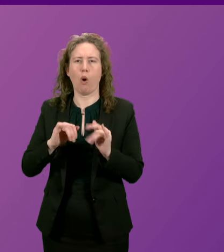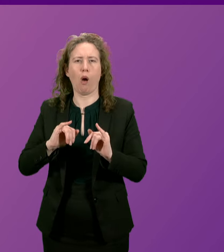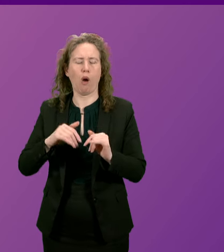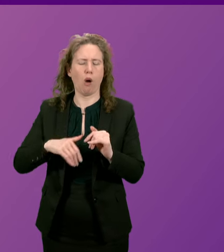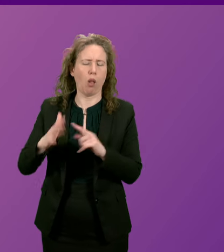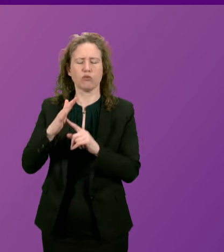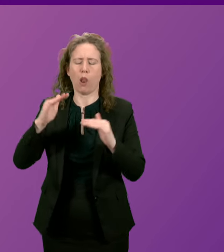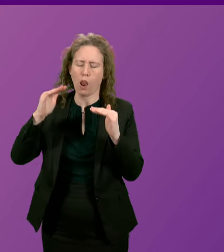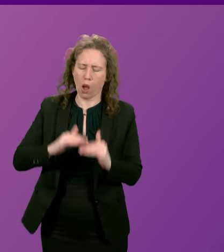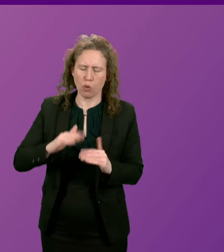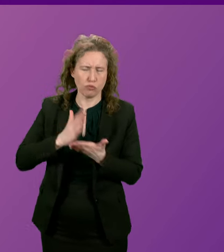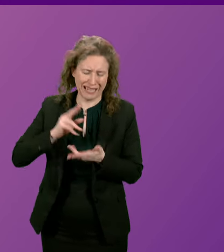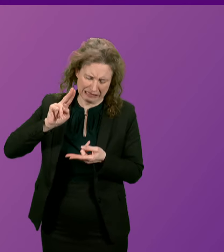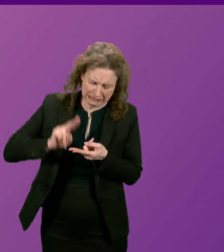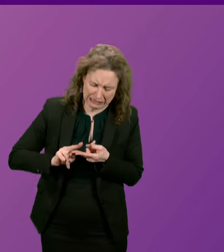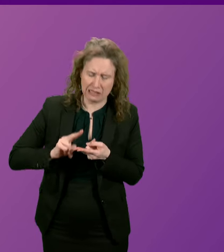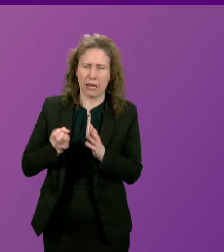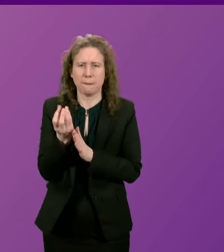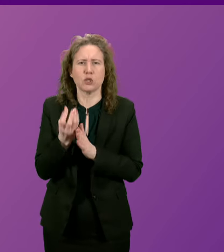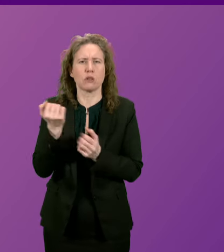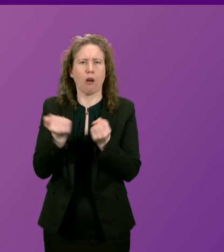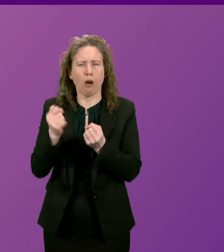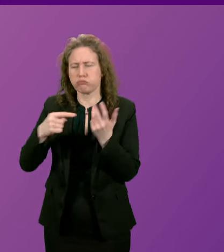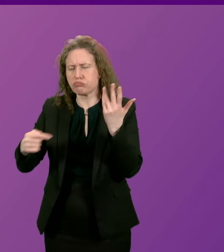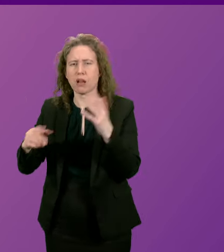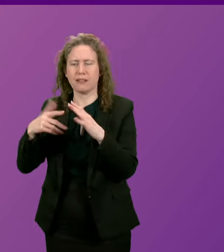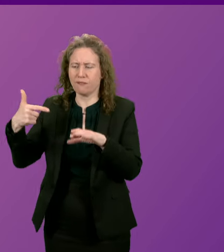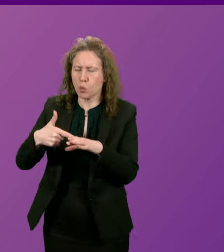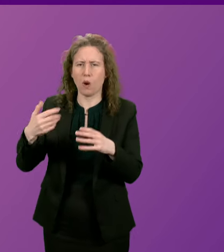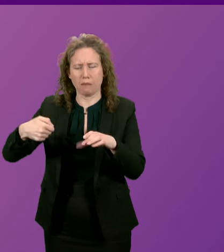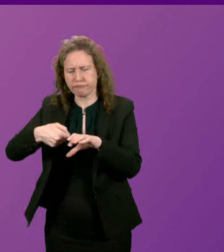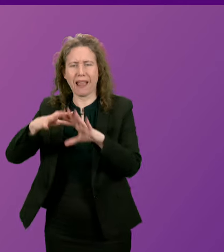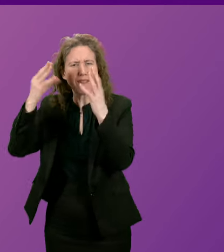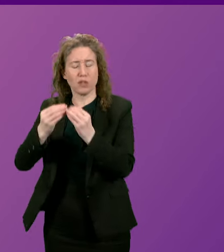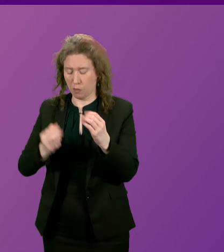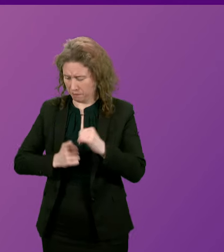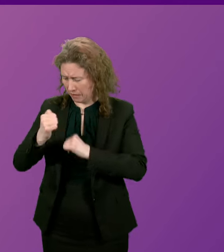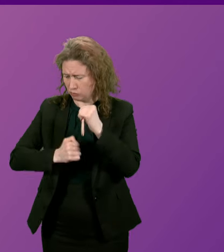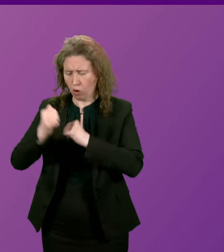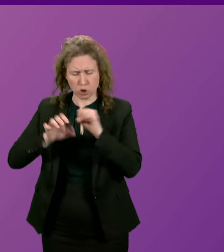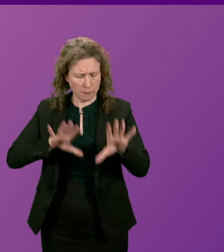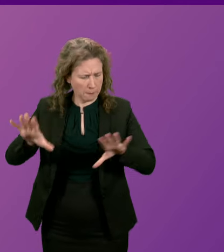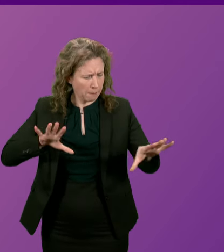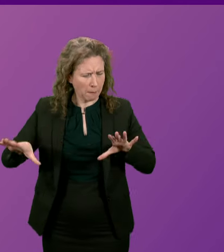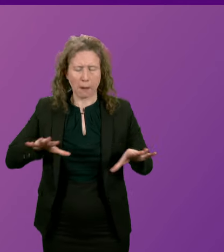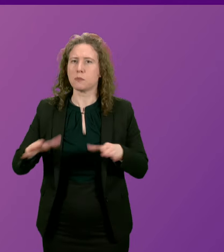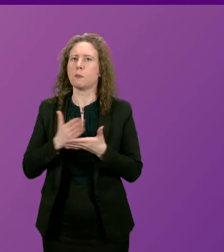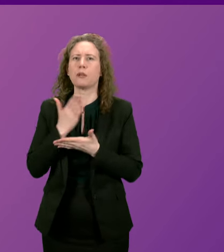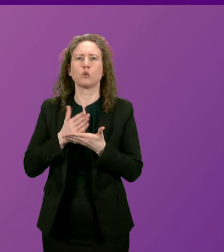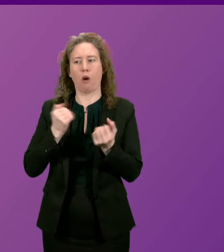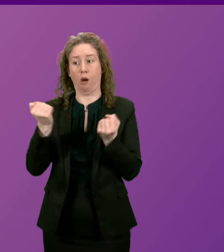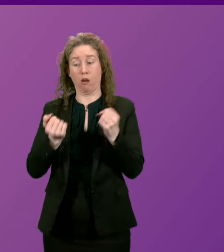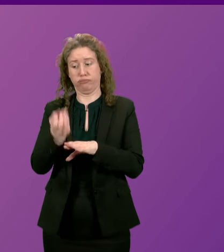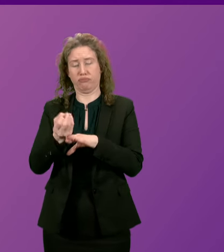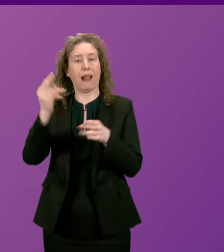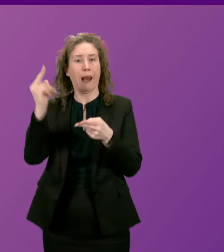as charging and refuelling infrastructure. So there is we have a proud record of course of building infrastructure be that road infrastructure or indeed others but we